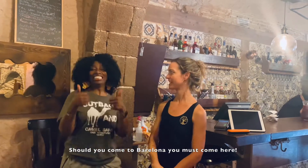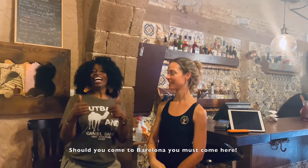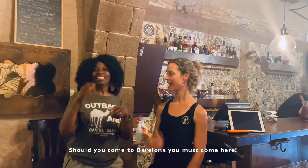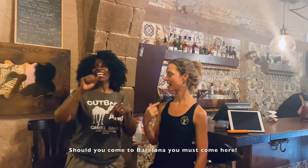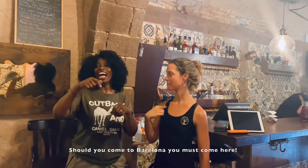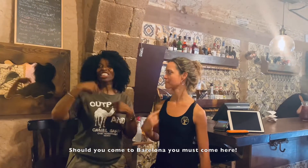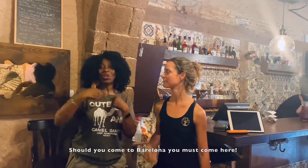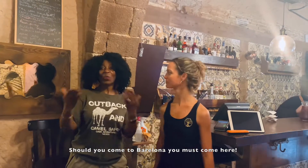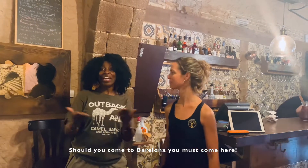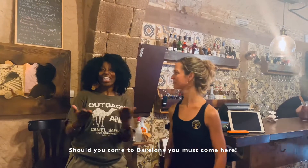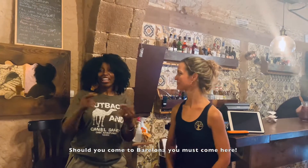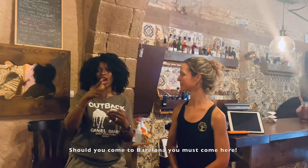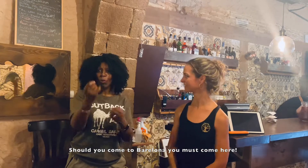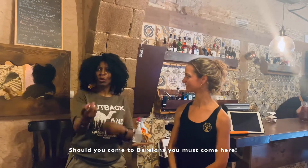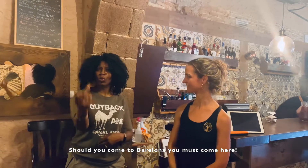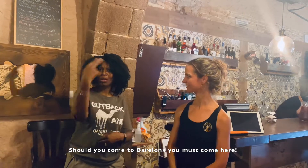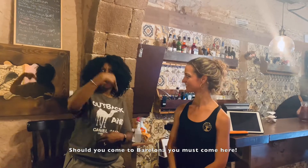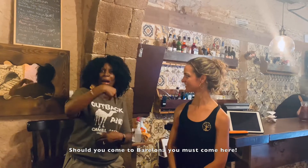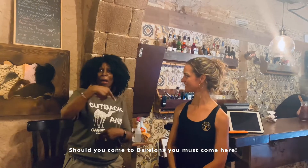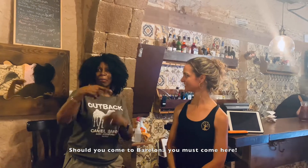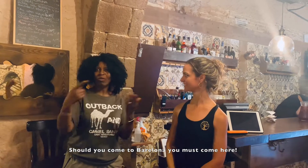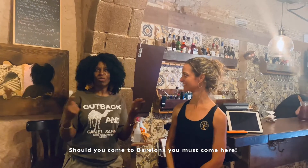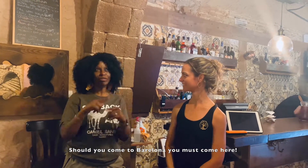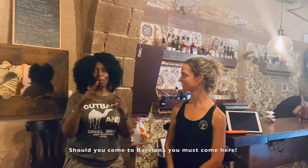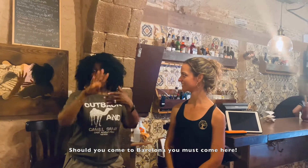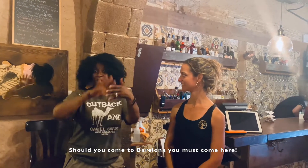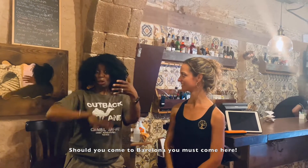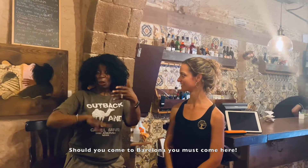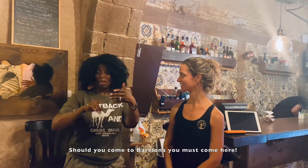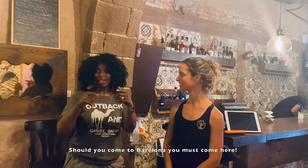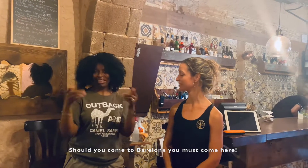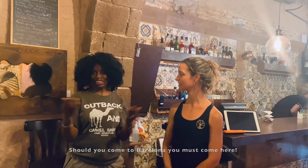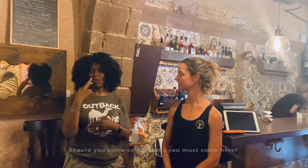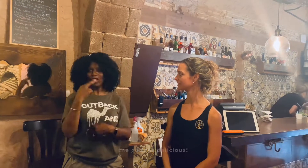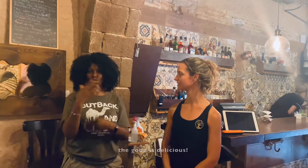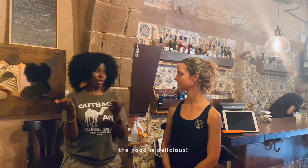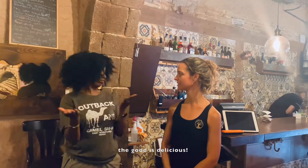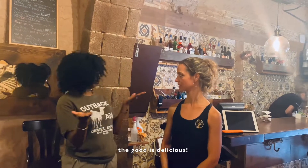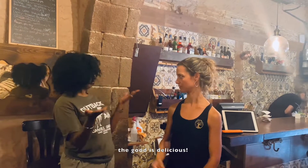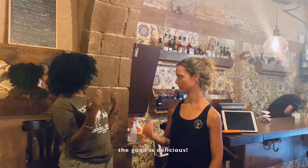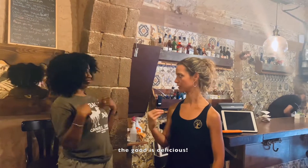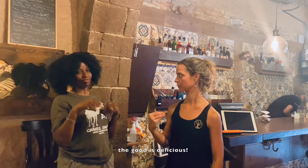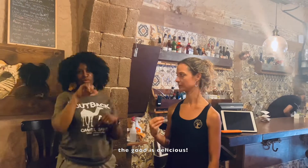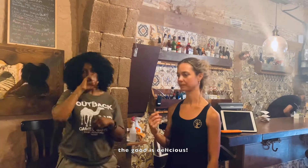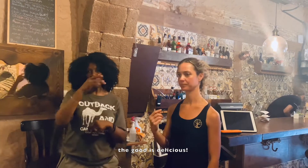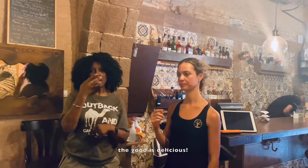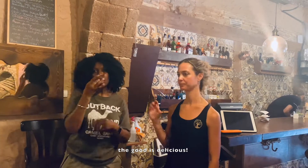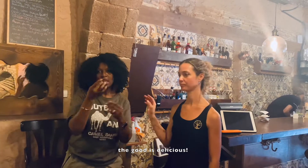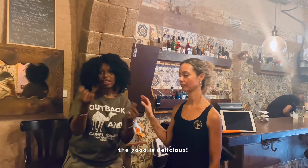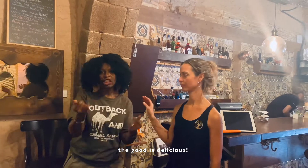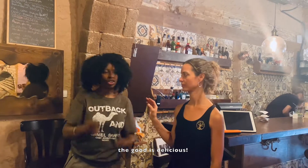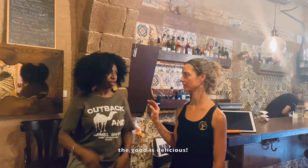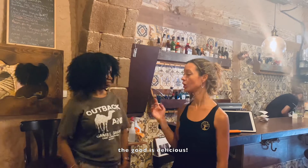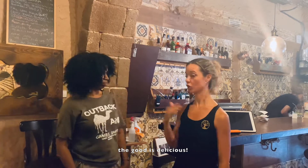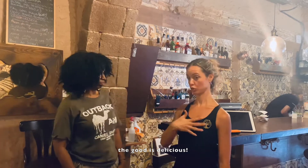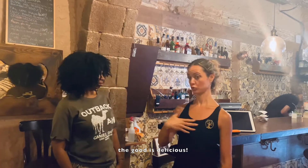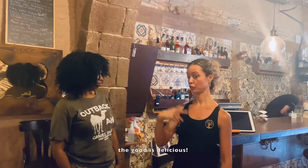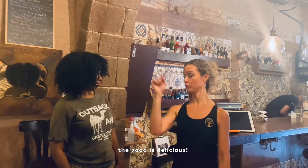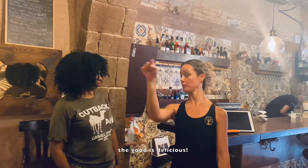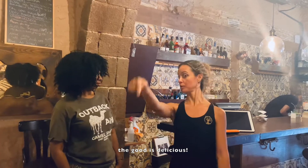anyway now if you ever come to Barcelona you must stop here as I